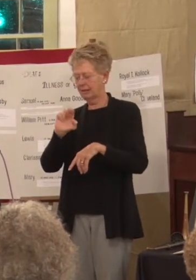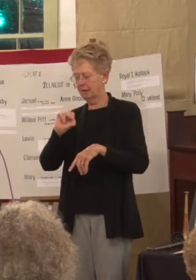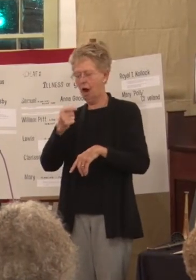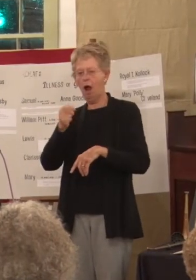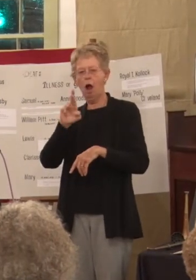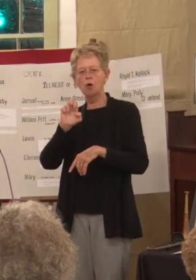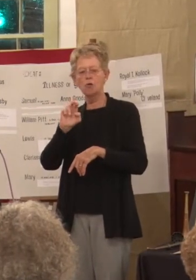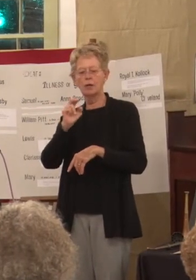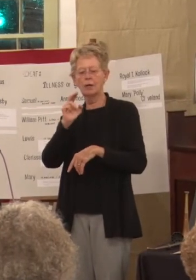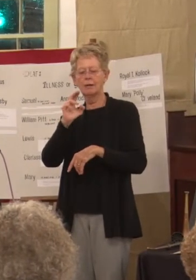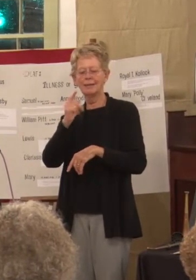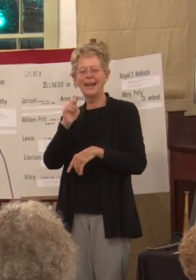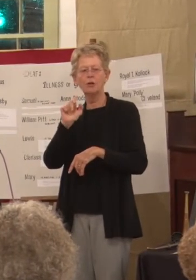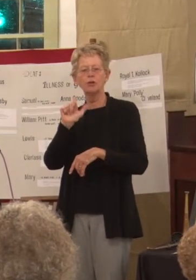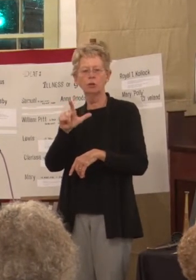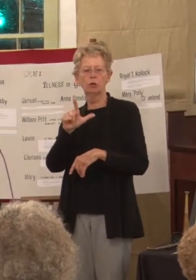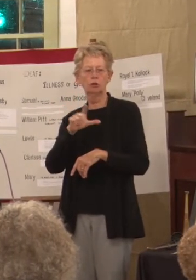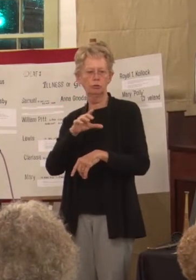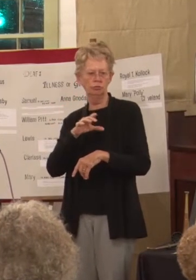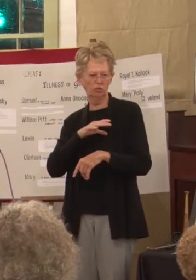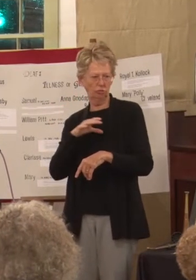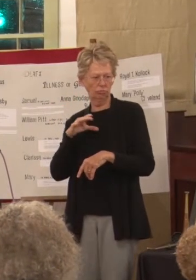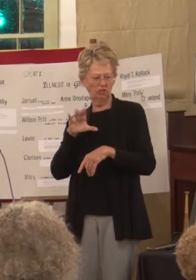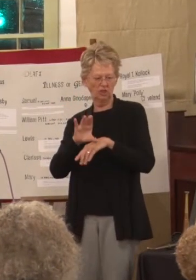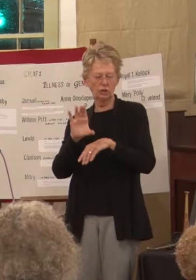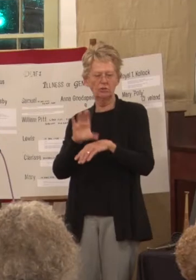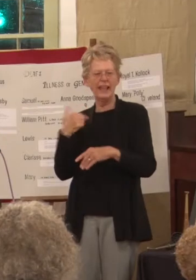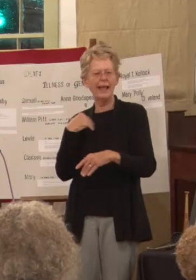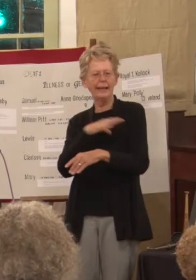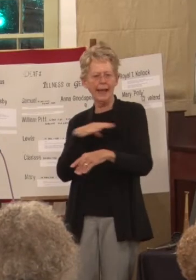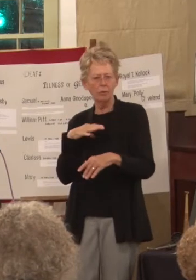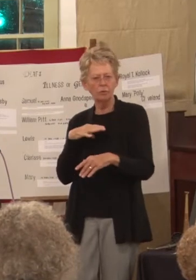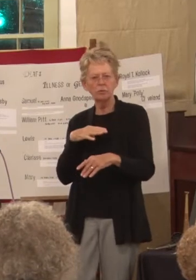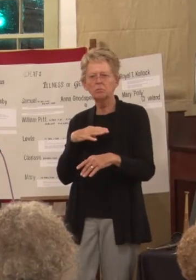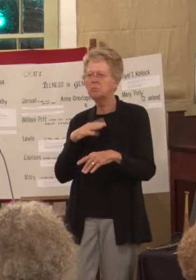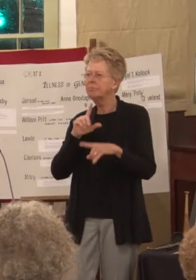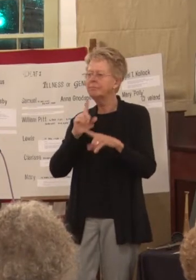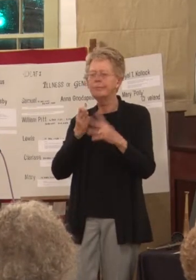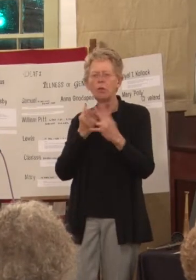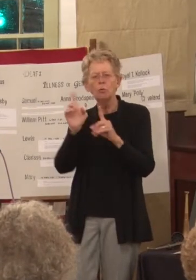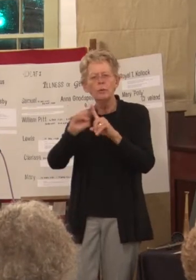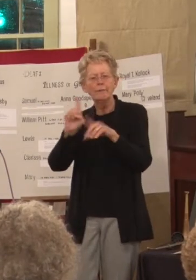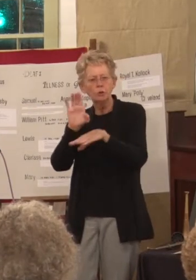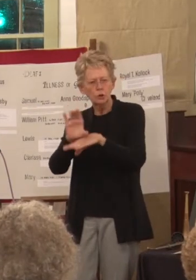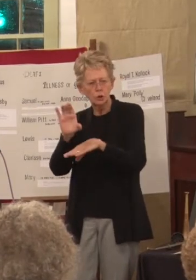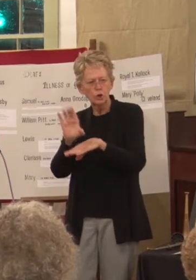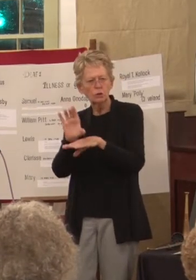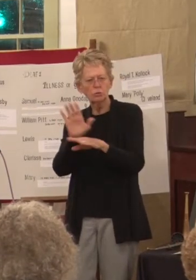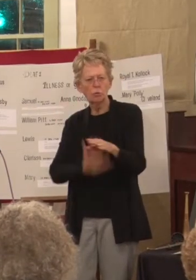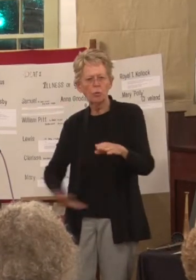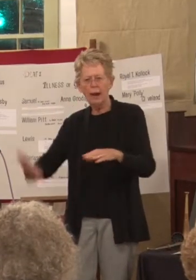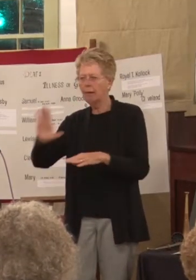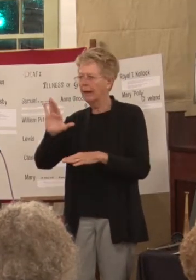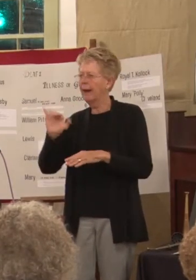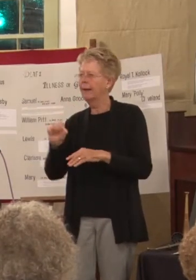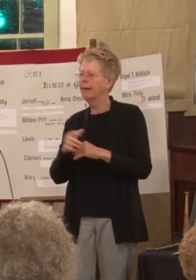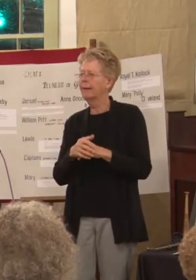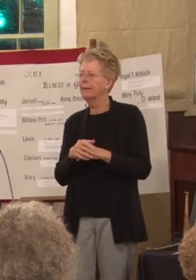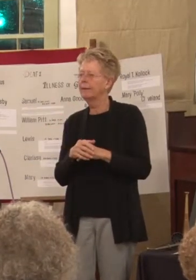a council. And they, through the different churches throughout Connecticut, they found